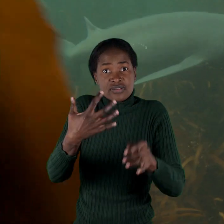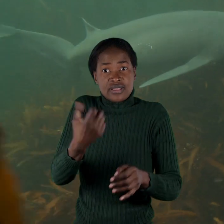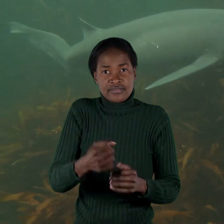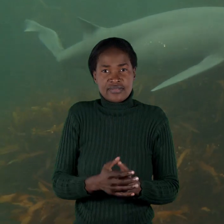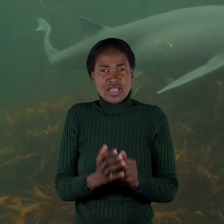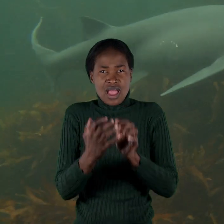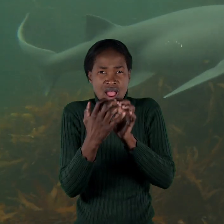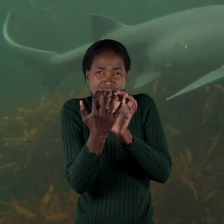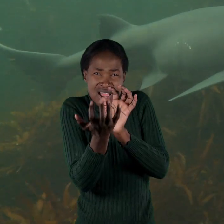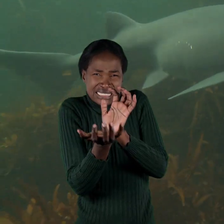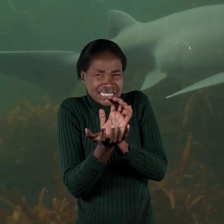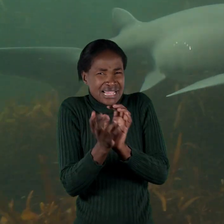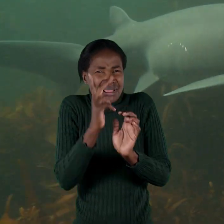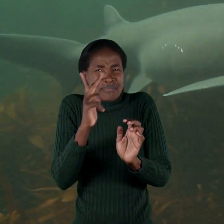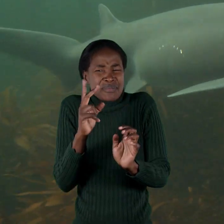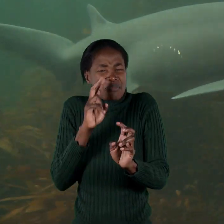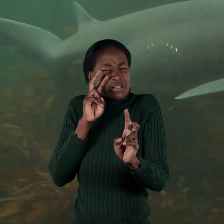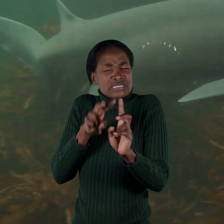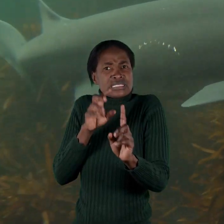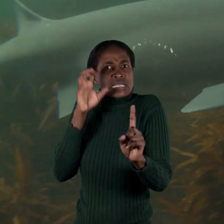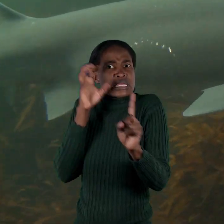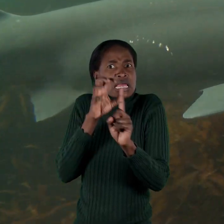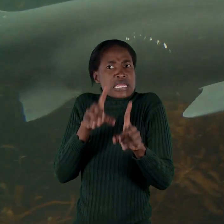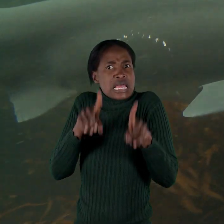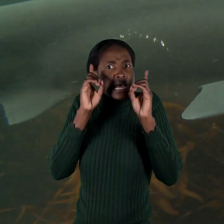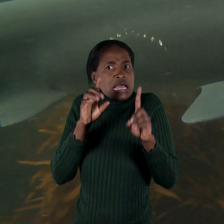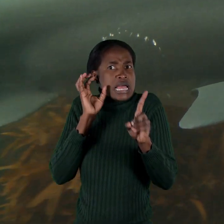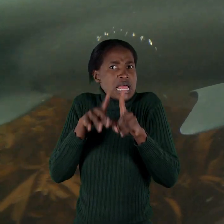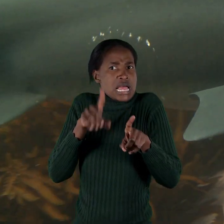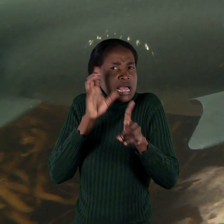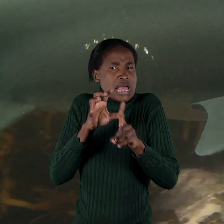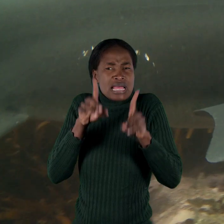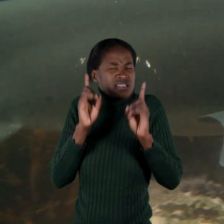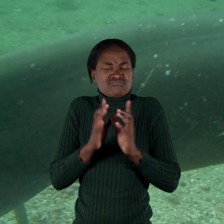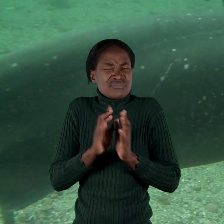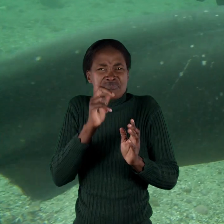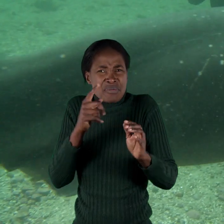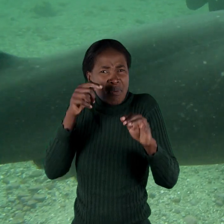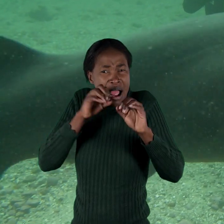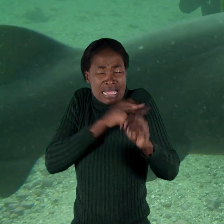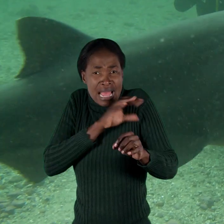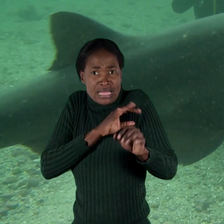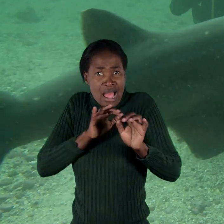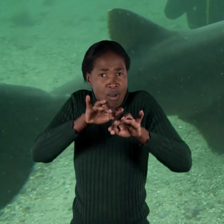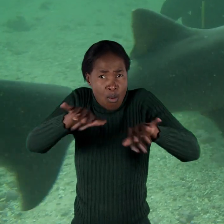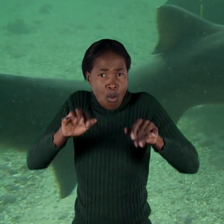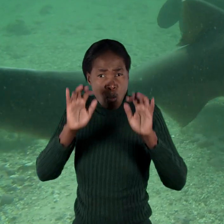Sharks have been given a bad reputation by humans over the years. Some people are afraid to get in the sea because they are scared of sharks.